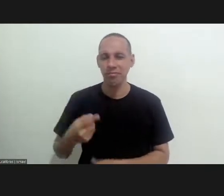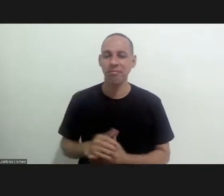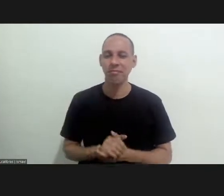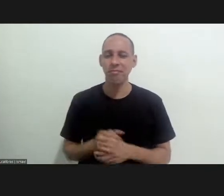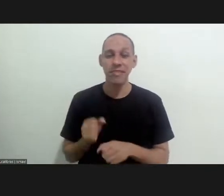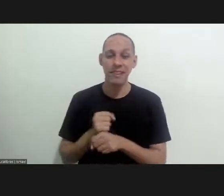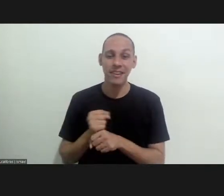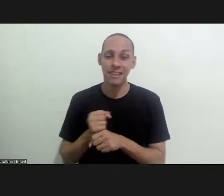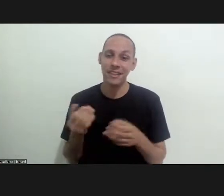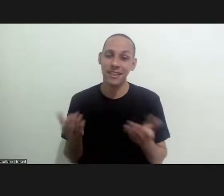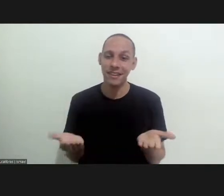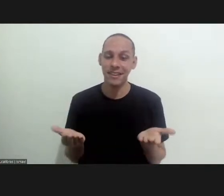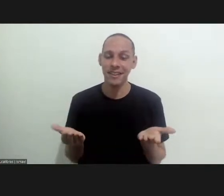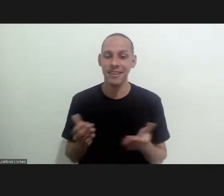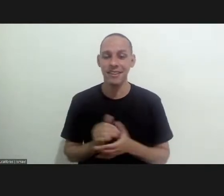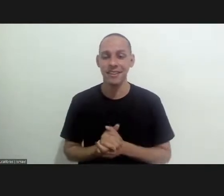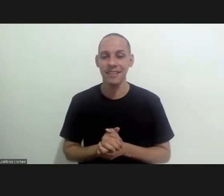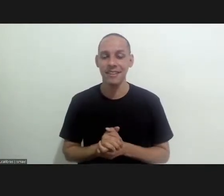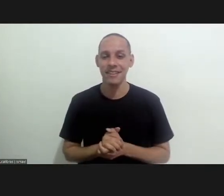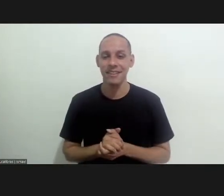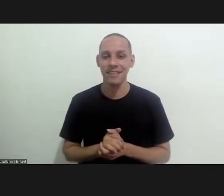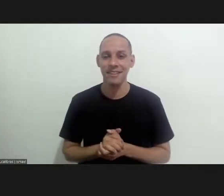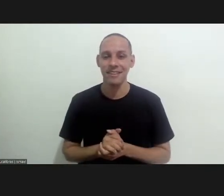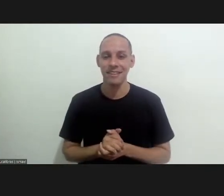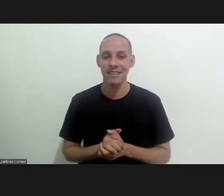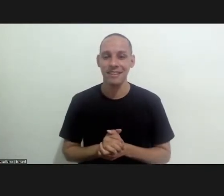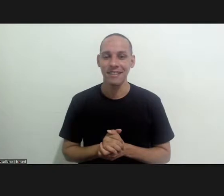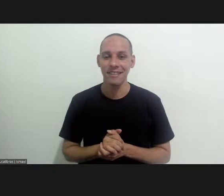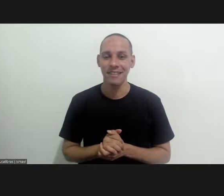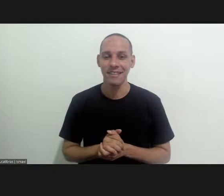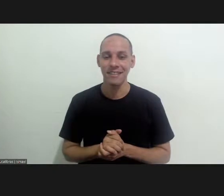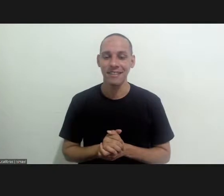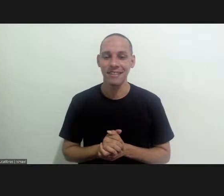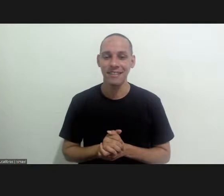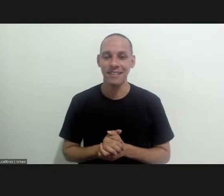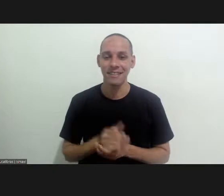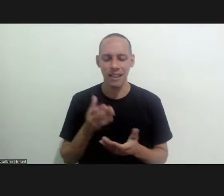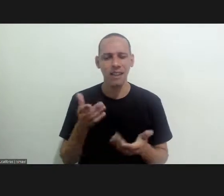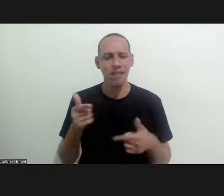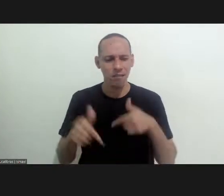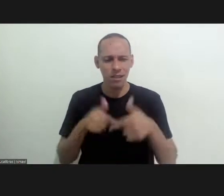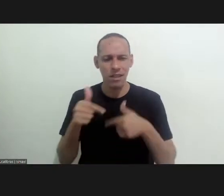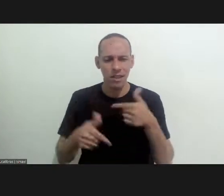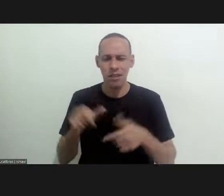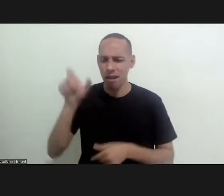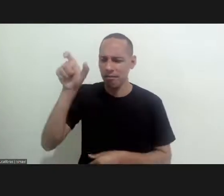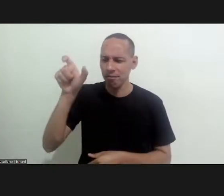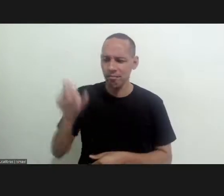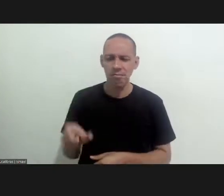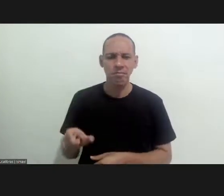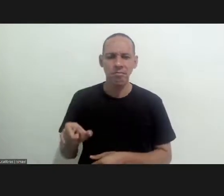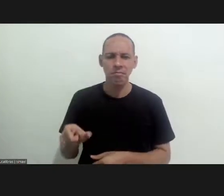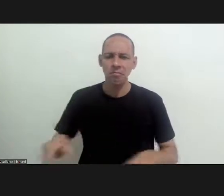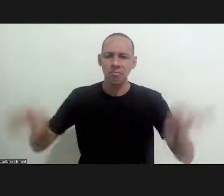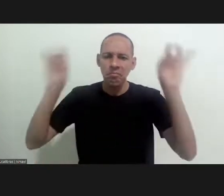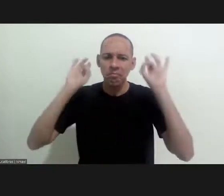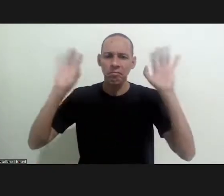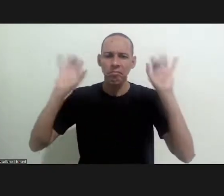31 years of age which means that this was truly phenomenal work